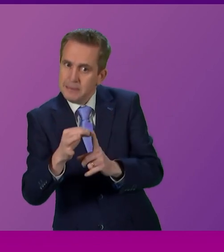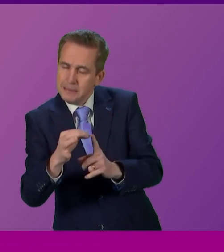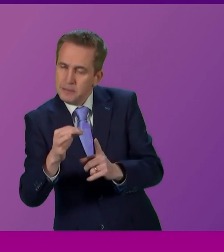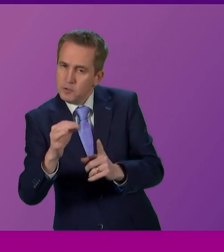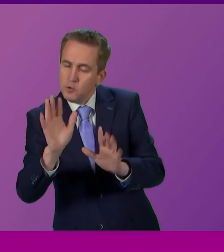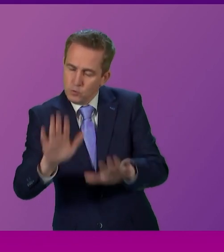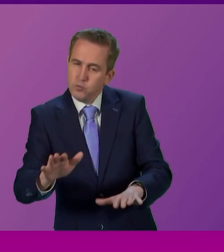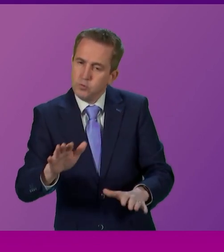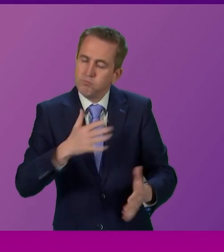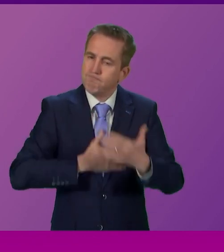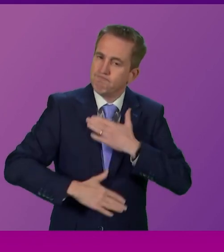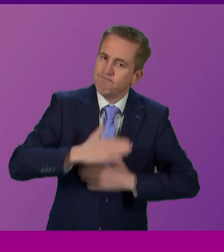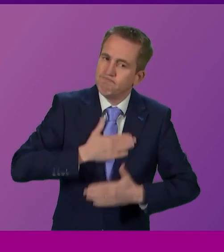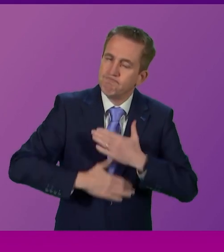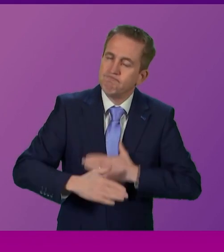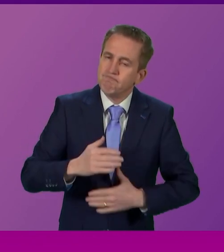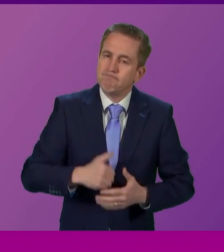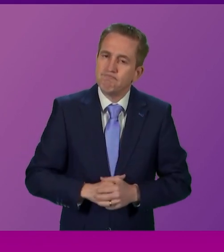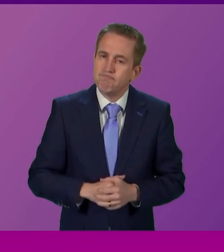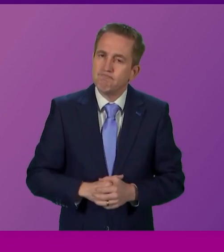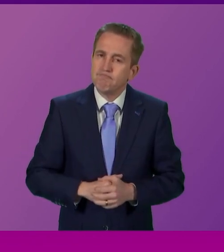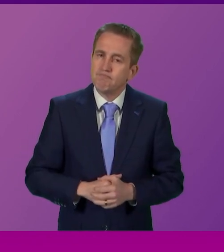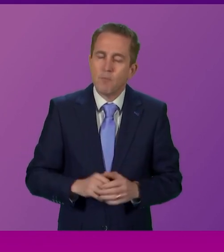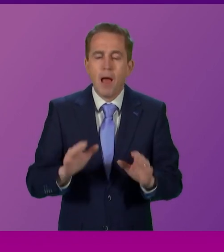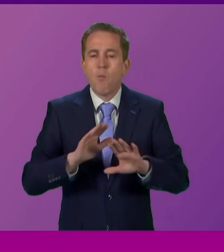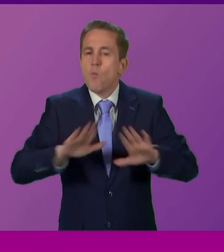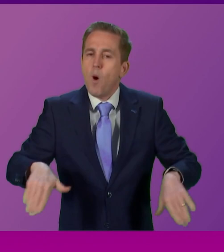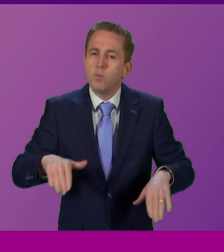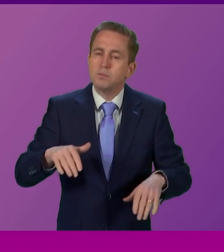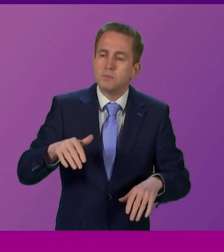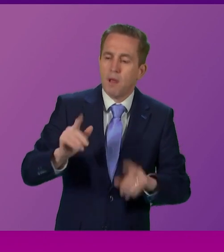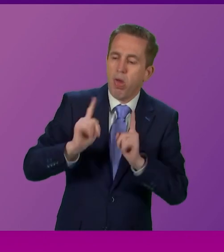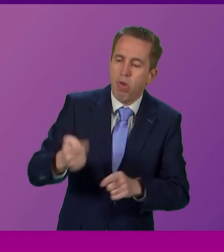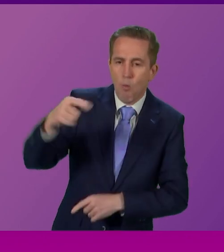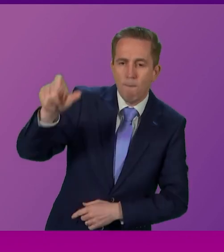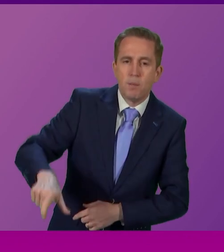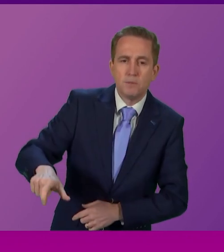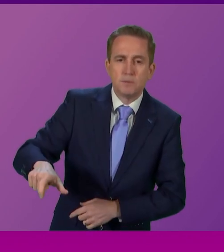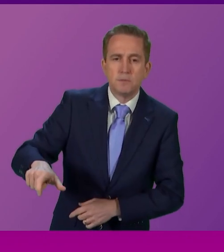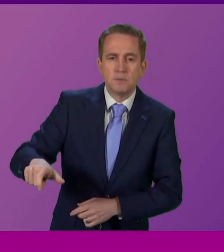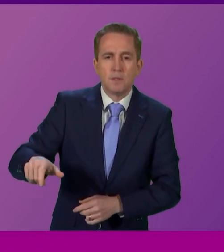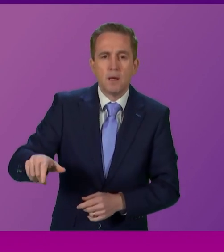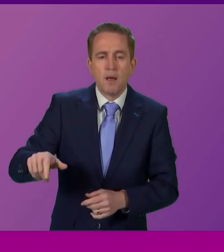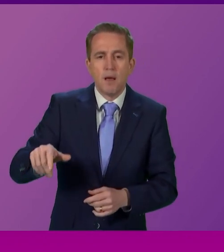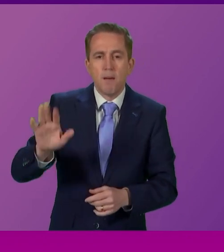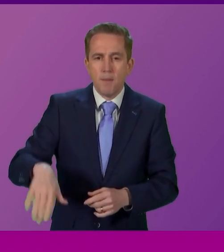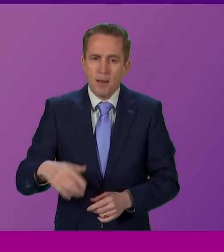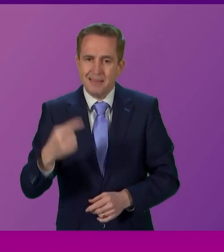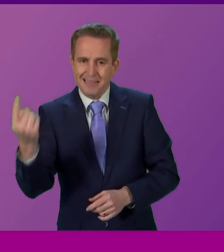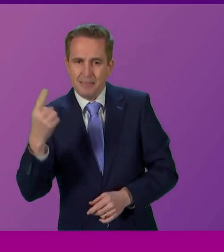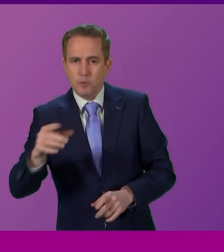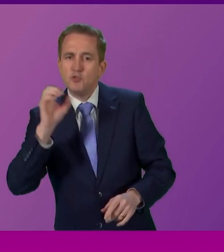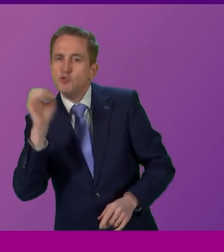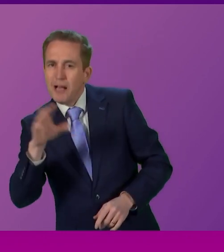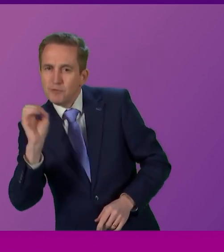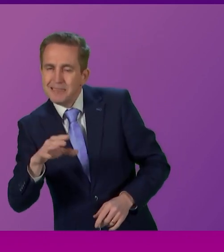high. I would not single out one particular member, although I'm aware that he was shouting, so